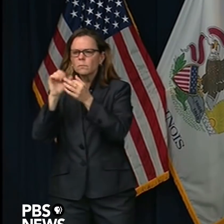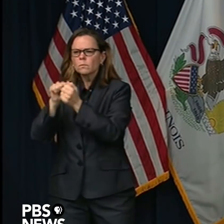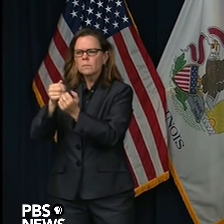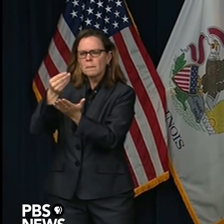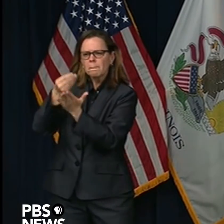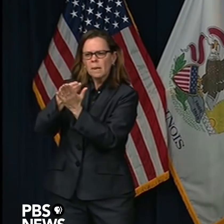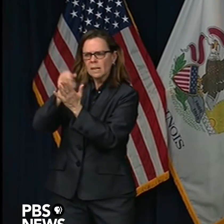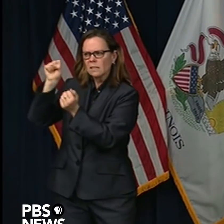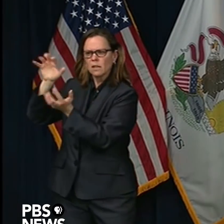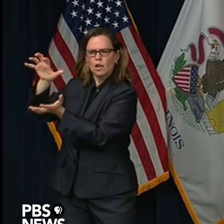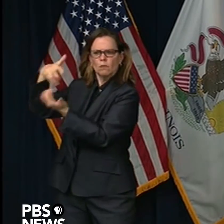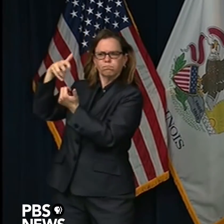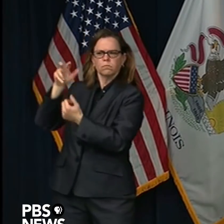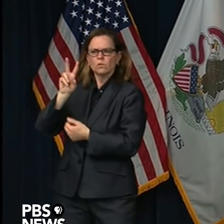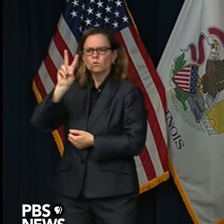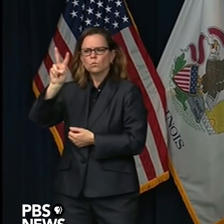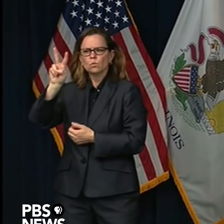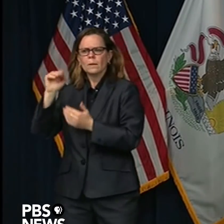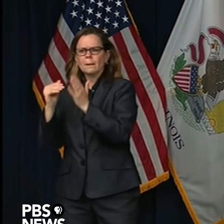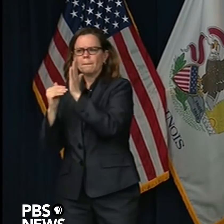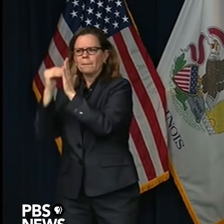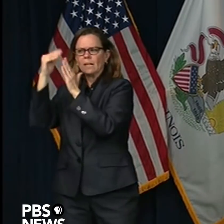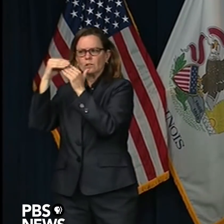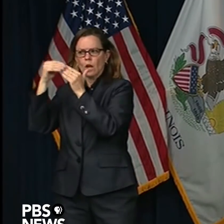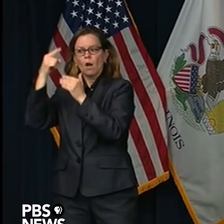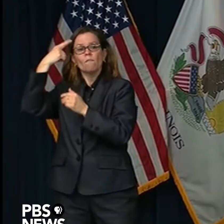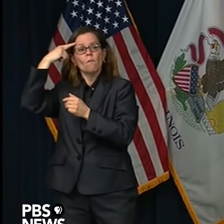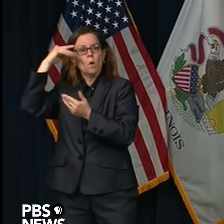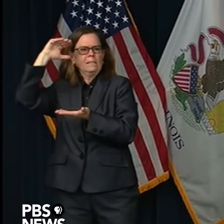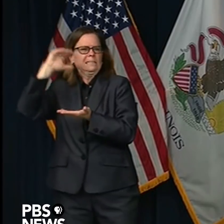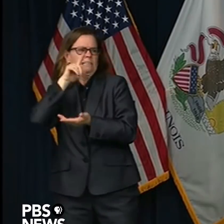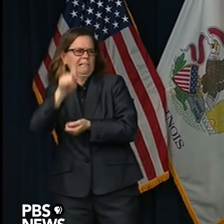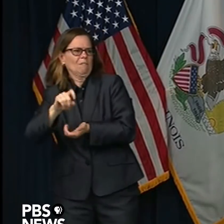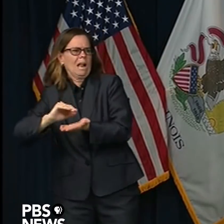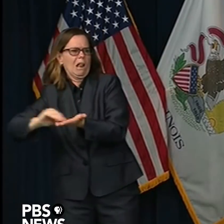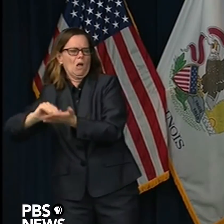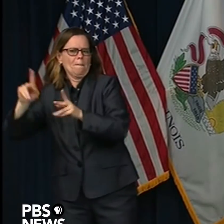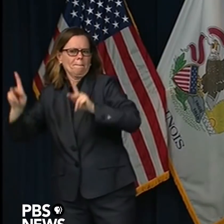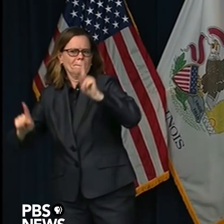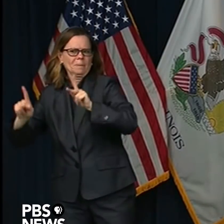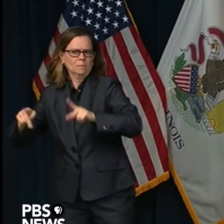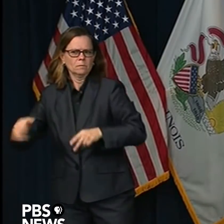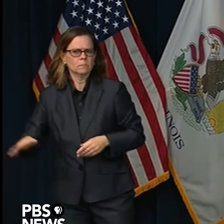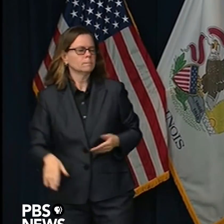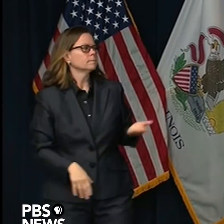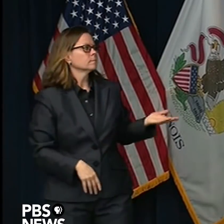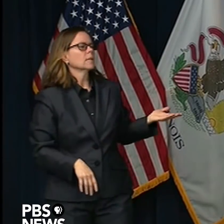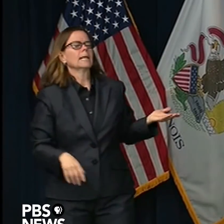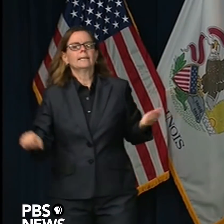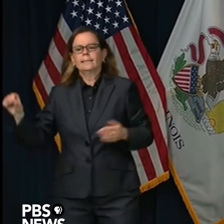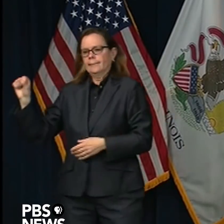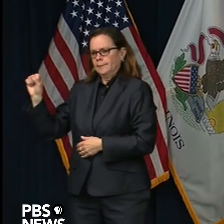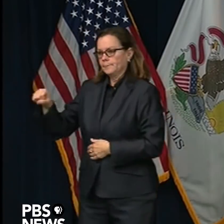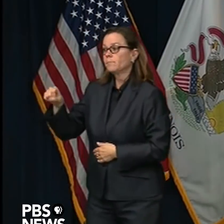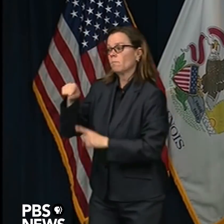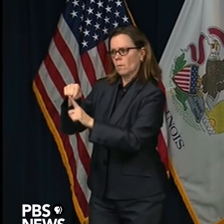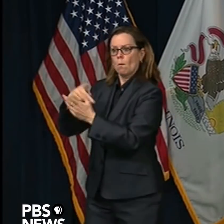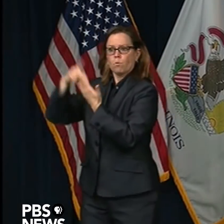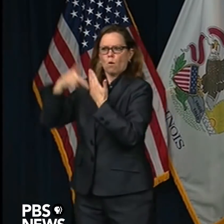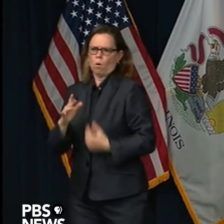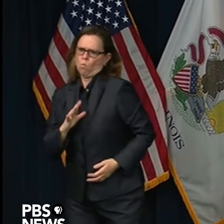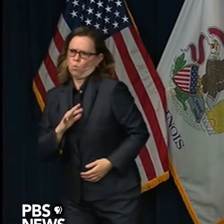join it? It's an excellent program. I understand that the availability of that program was open